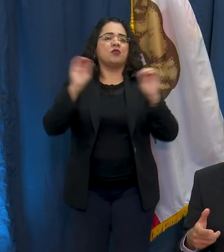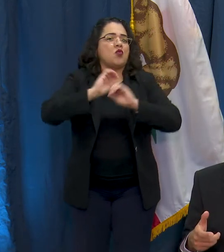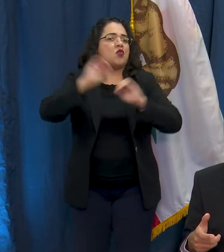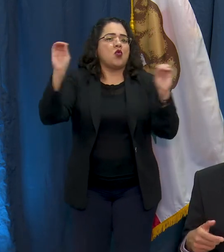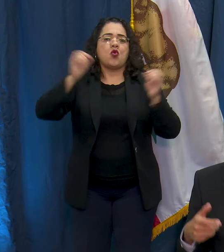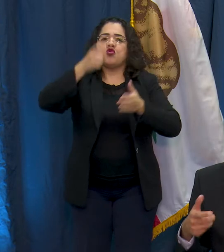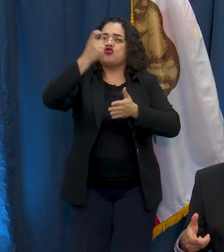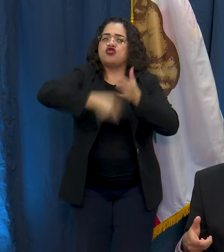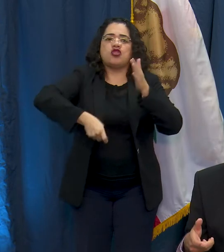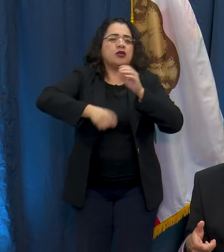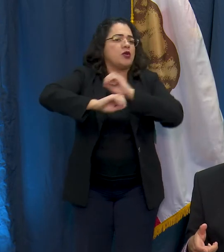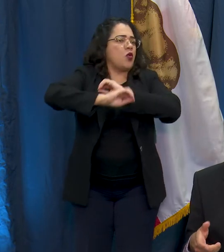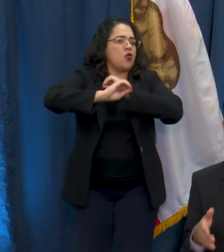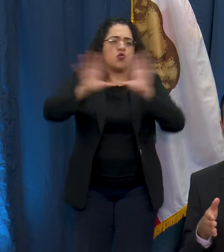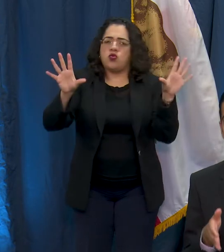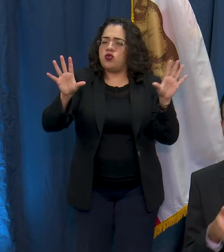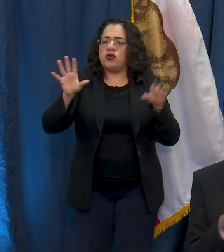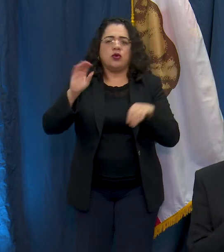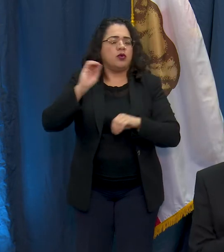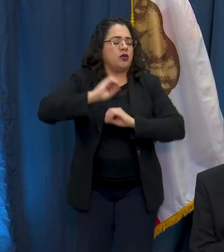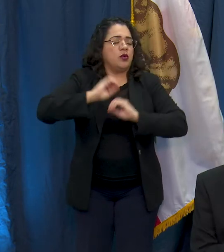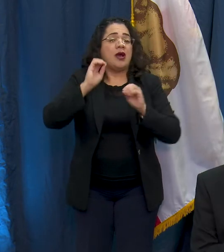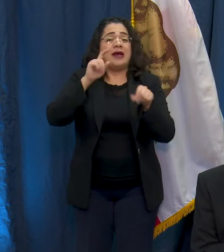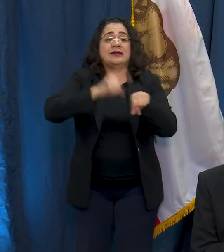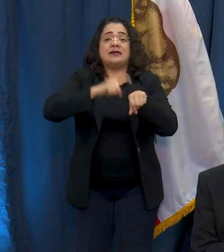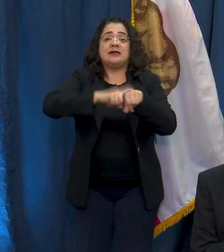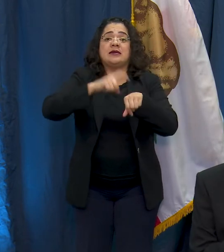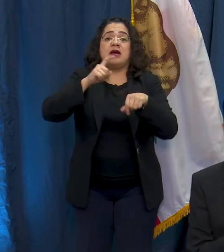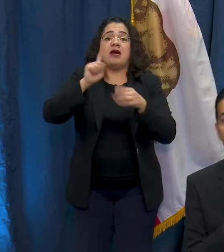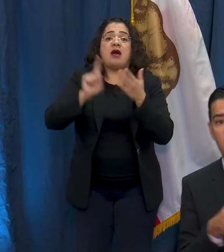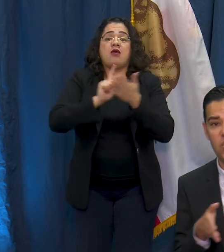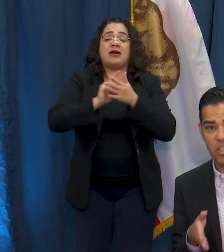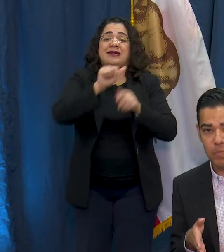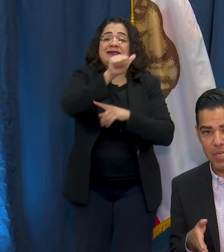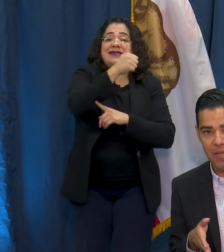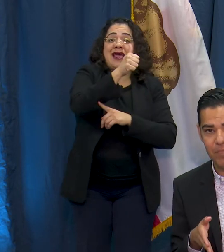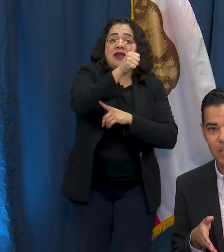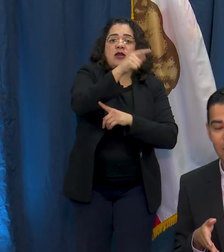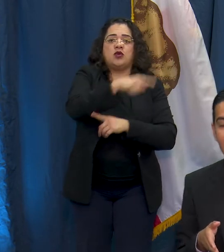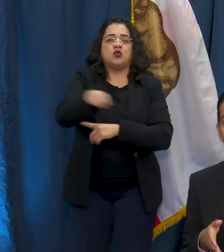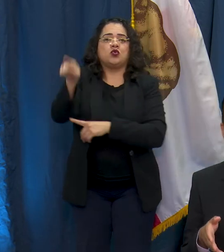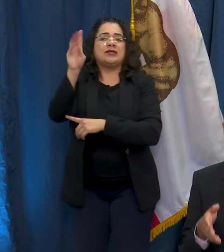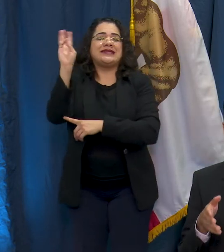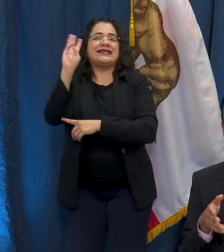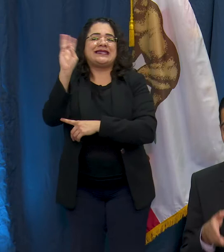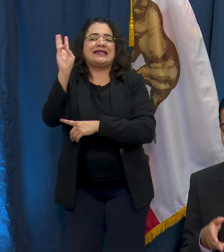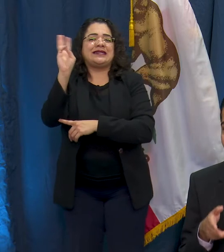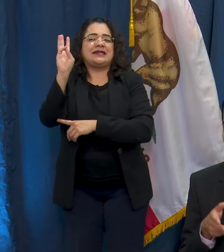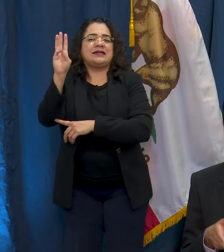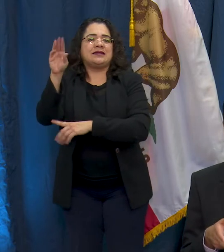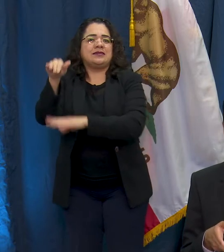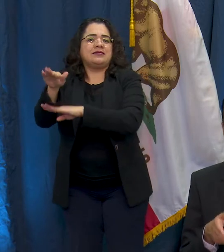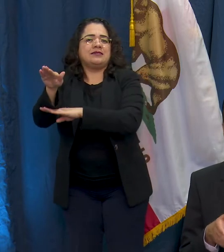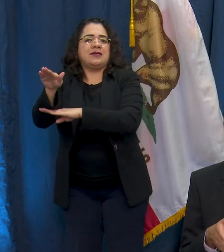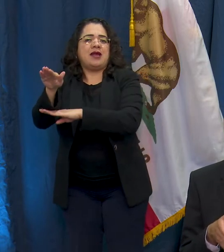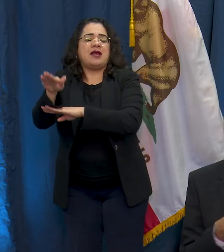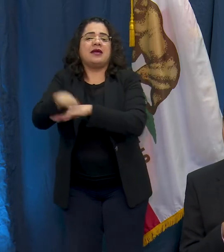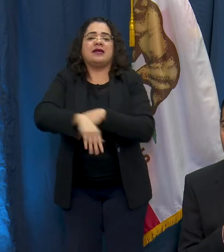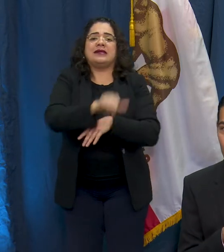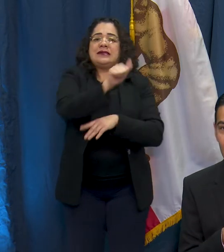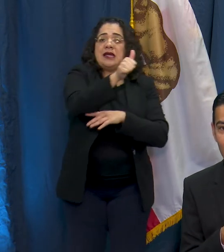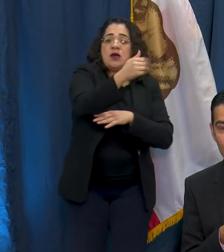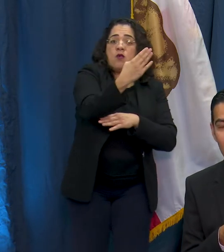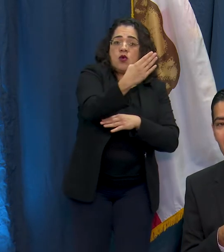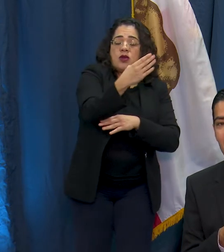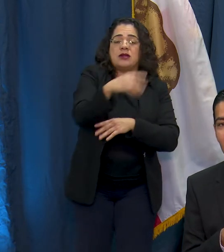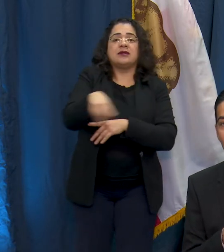It's a free clinic. It starts today. It's from 10 a.m. to 6 p.m. We have already seen in just the